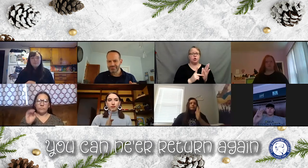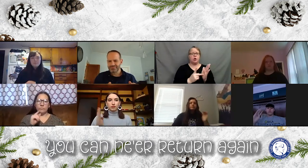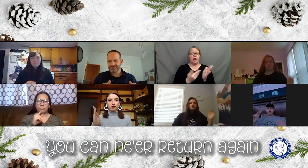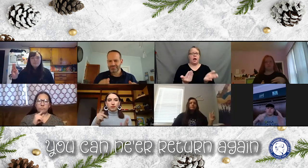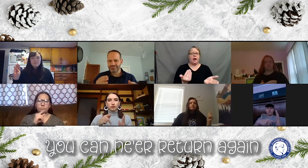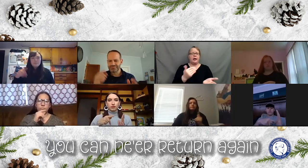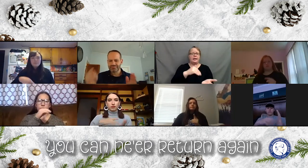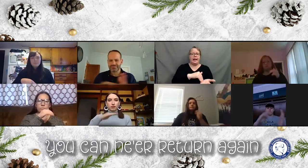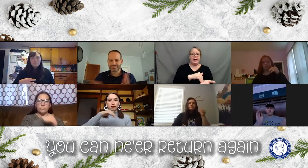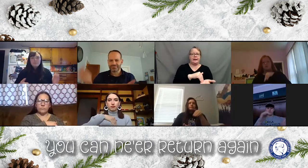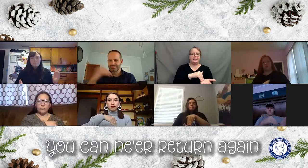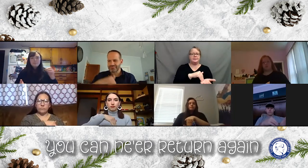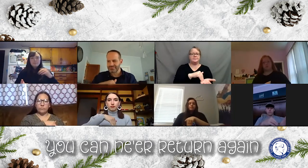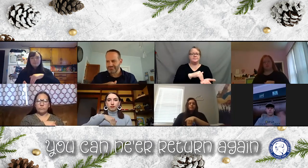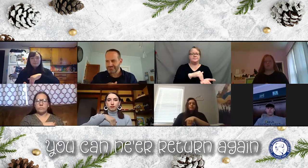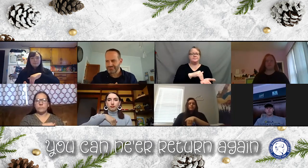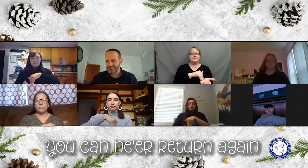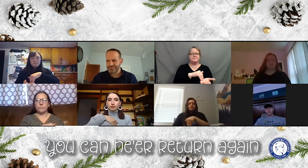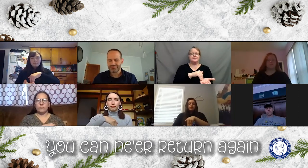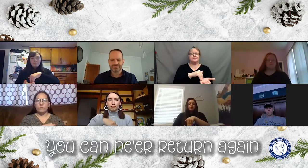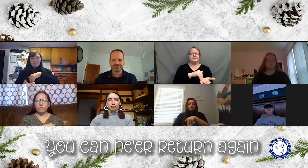return again.